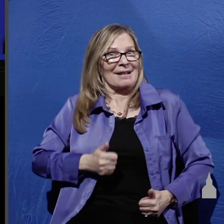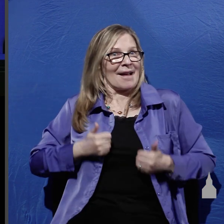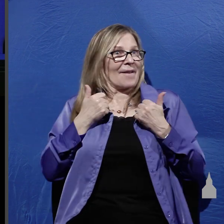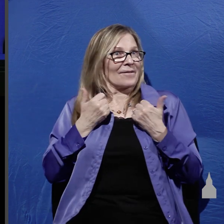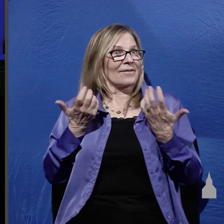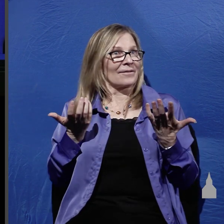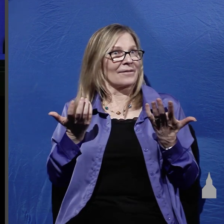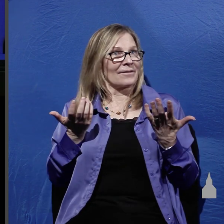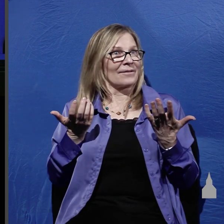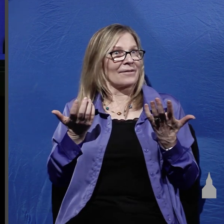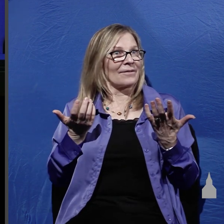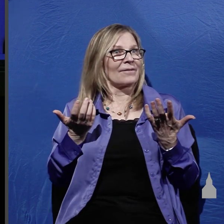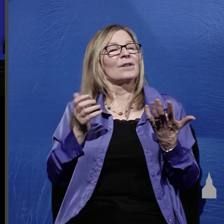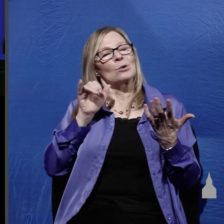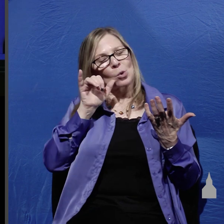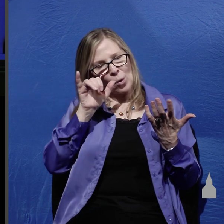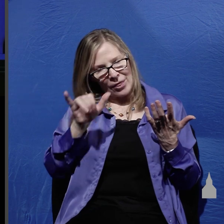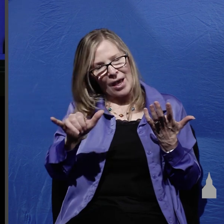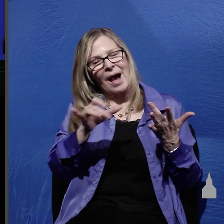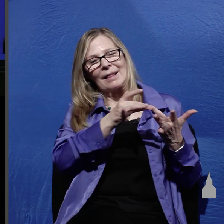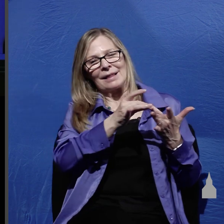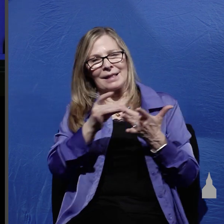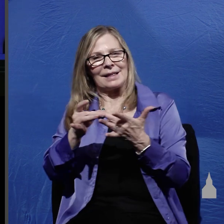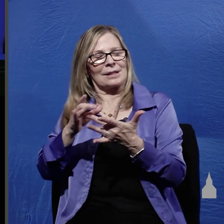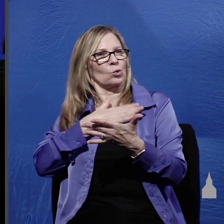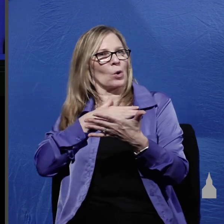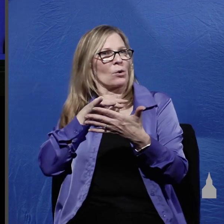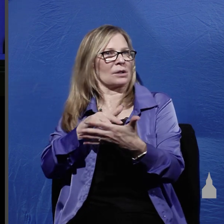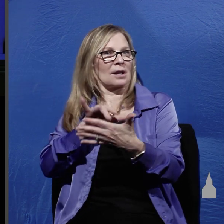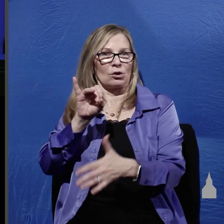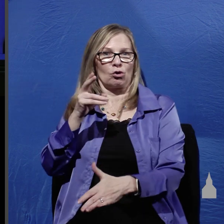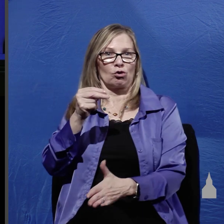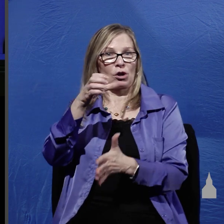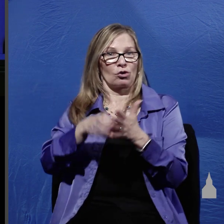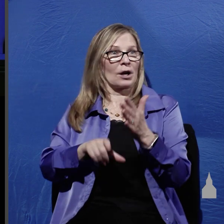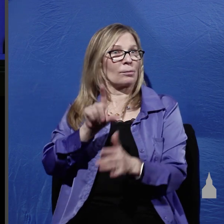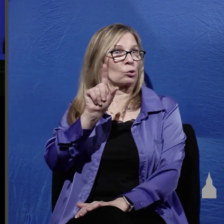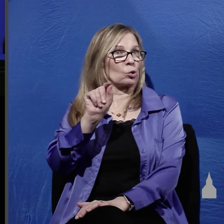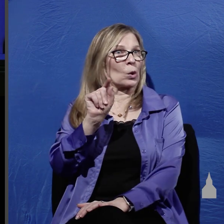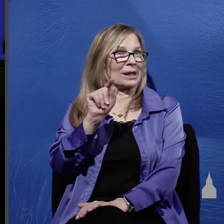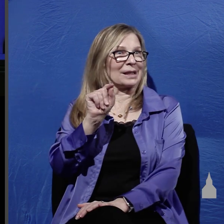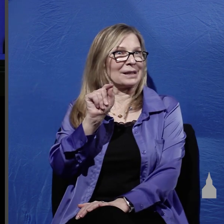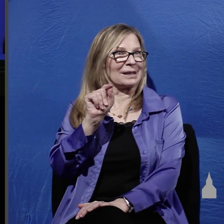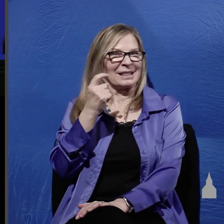us to our study this morning in John chapter 20 the passage I read earlier to you